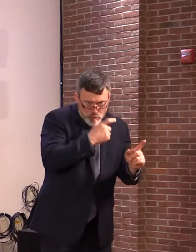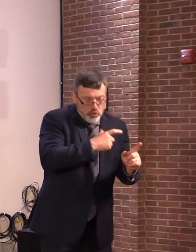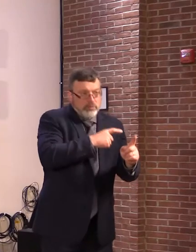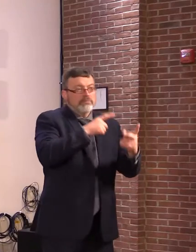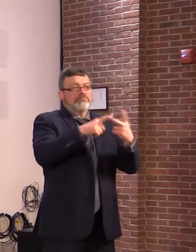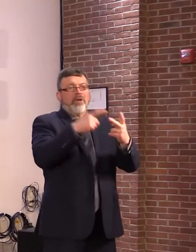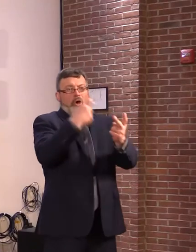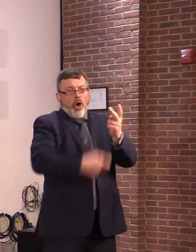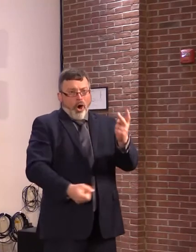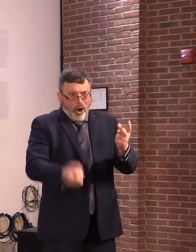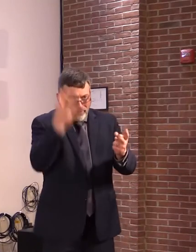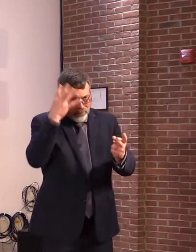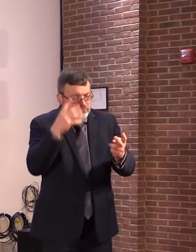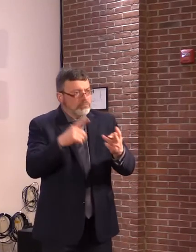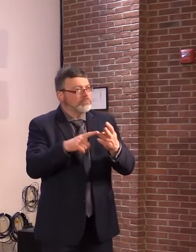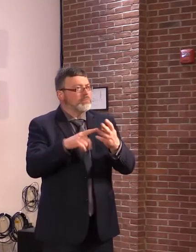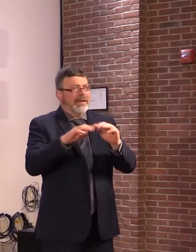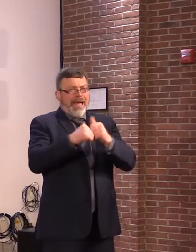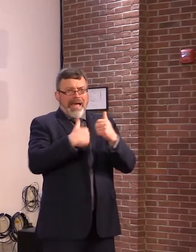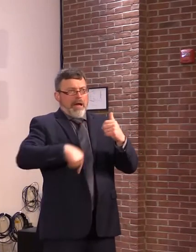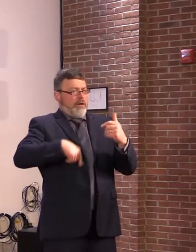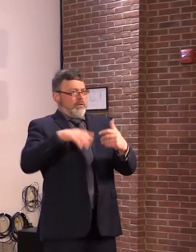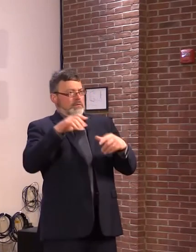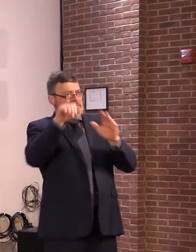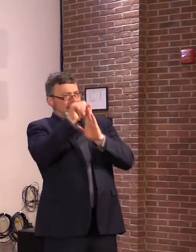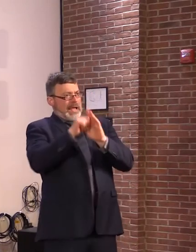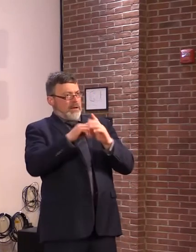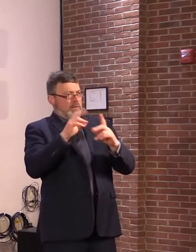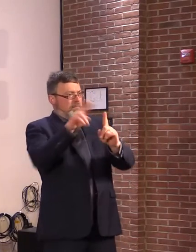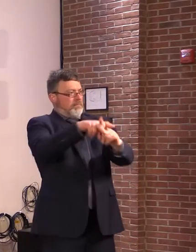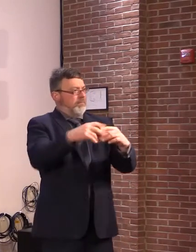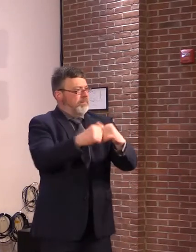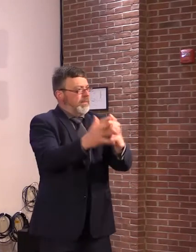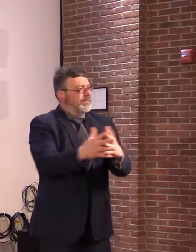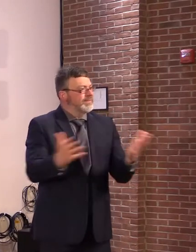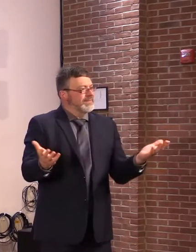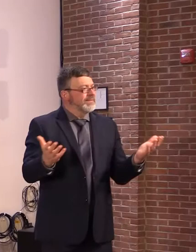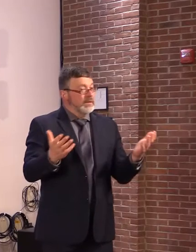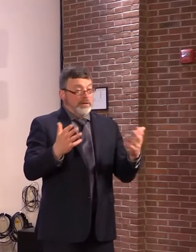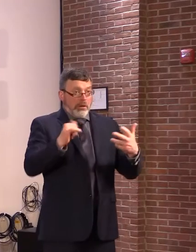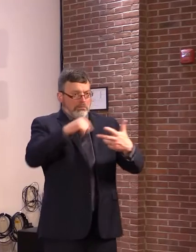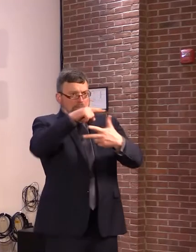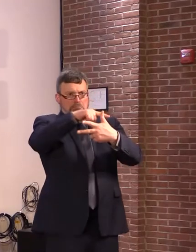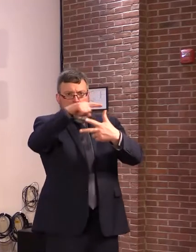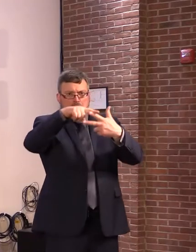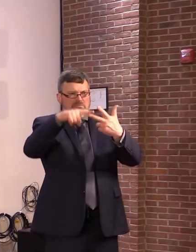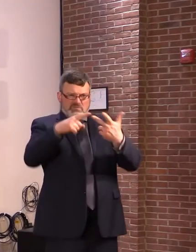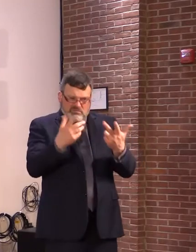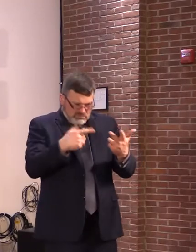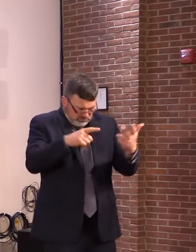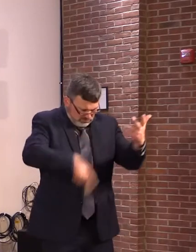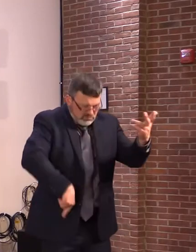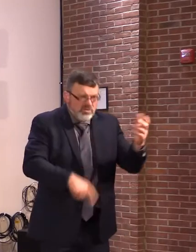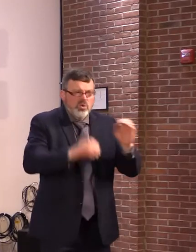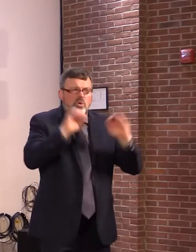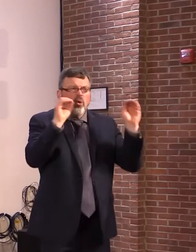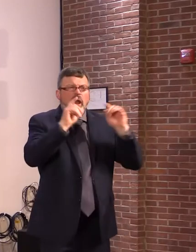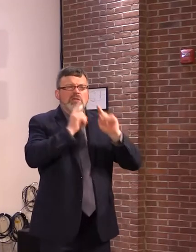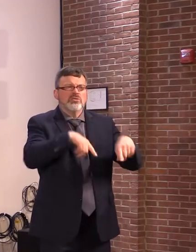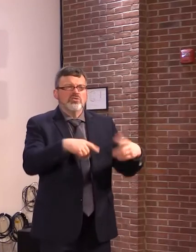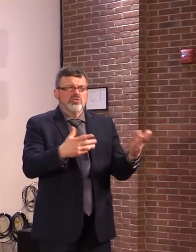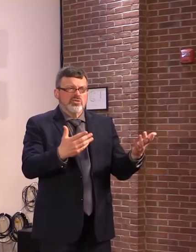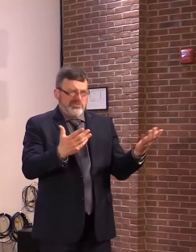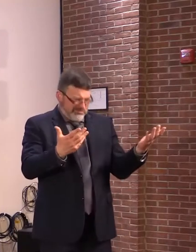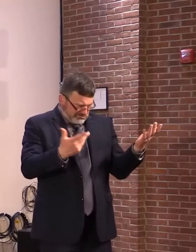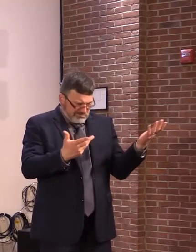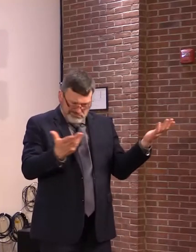Today, we have none of those answers. And I know that their check back provision, they thought took